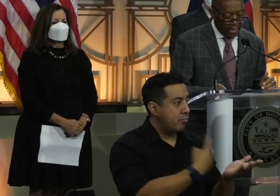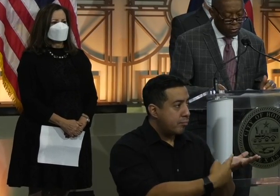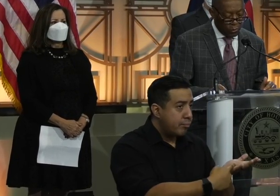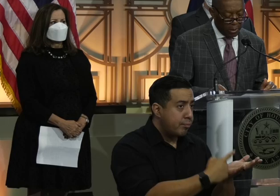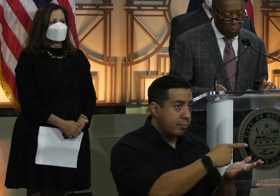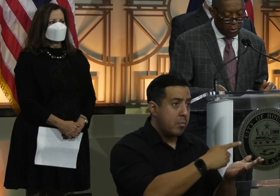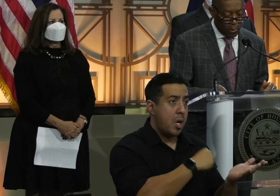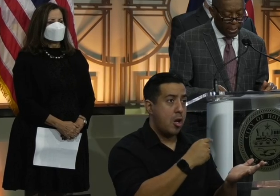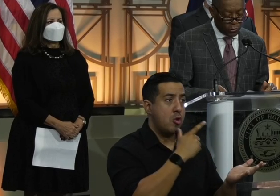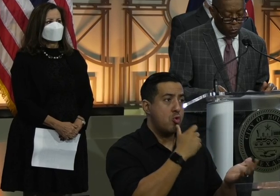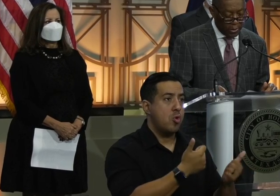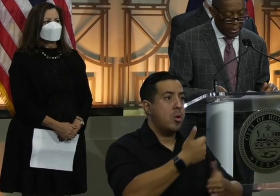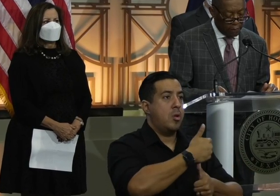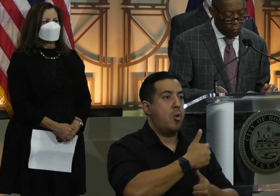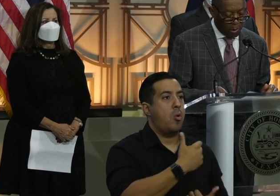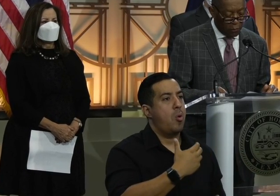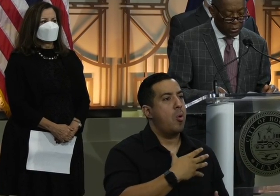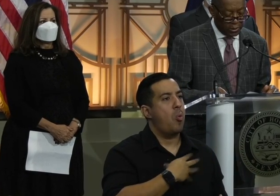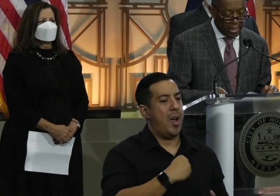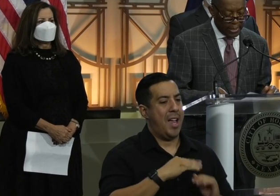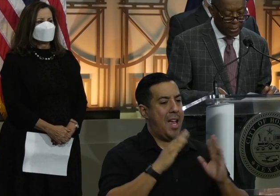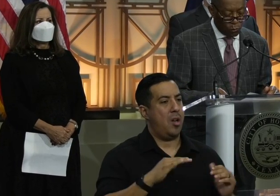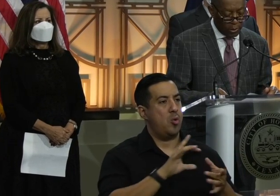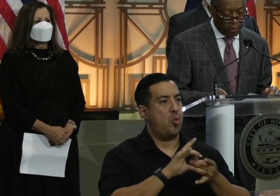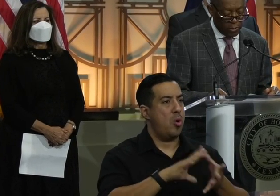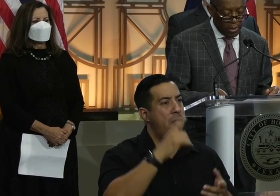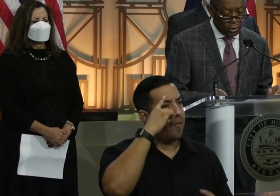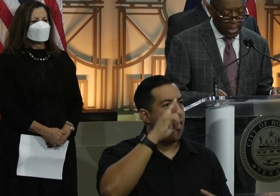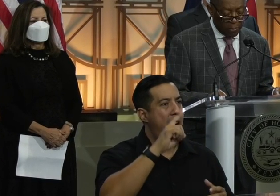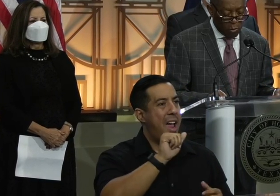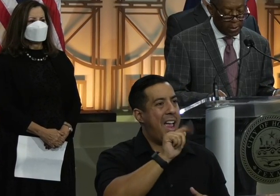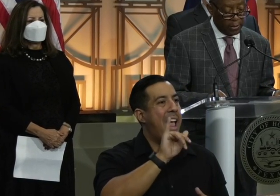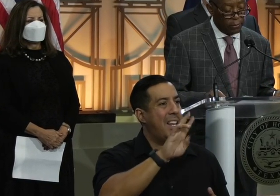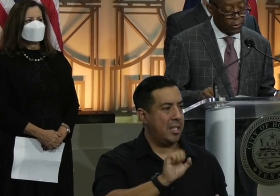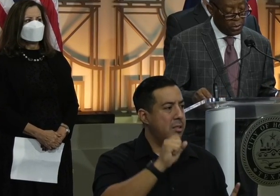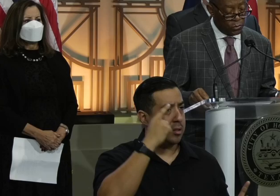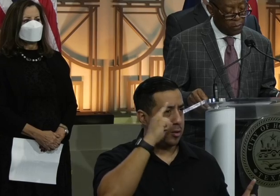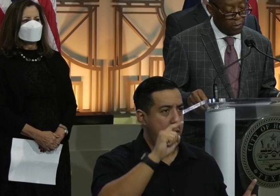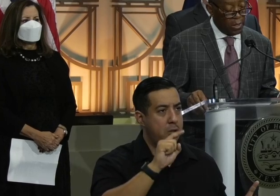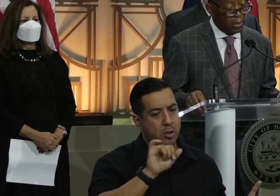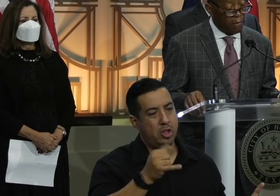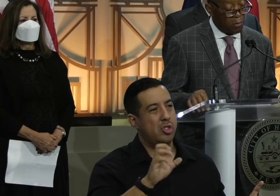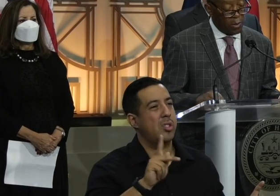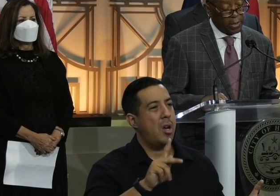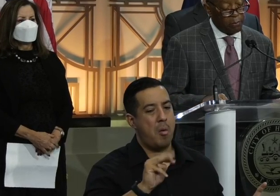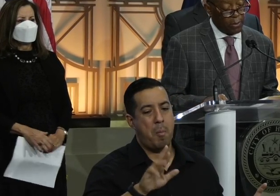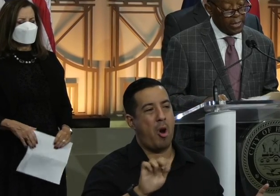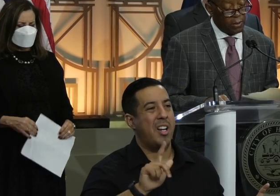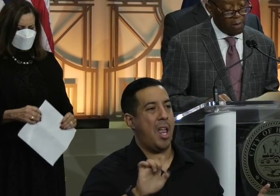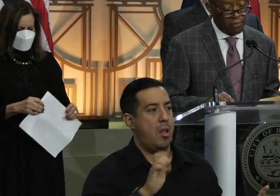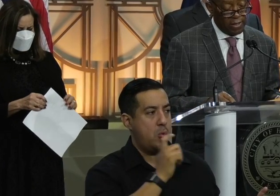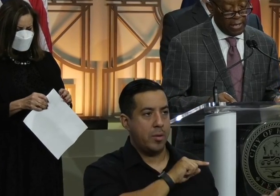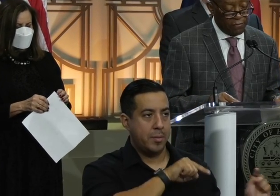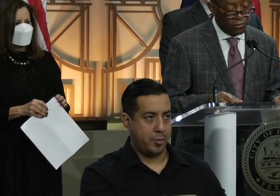newly appointed White House Coordinator for Operations Allies welcomed Jack Markell to Houston. Governor Markell